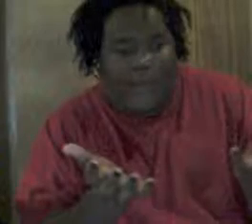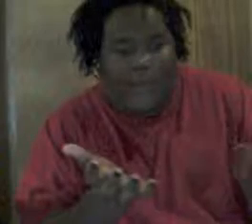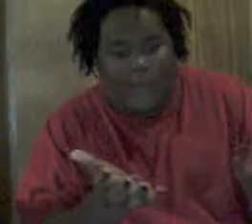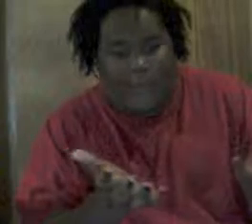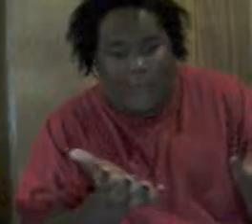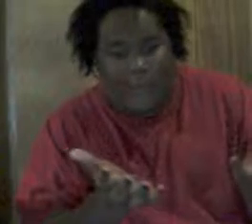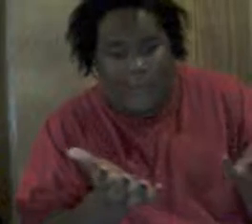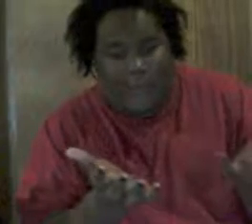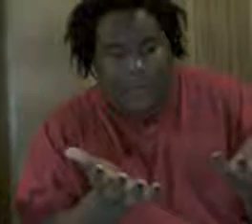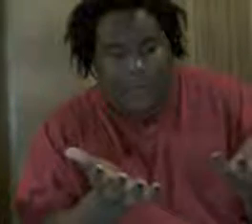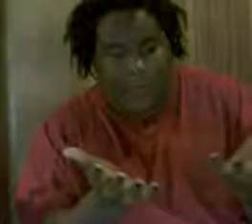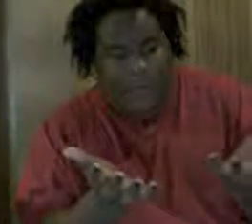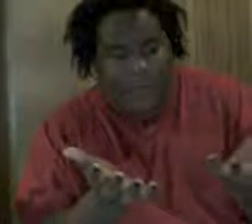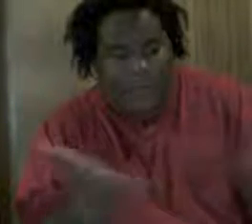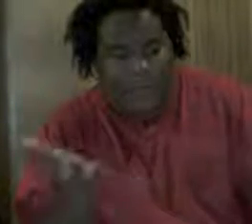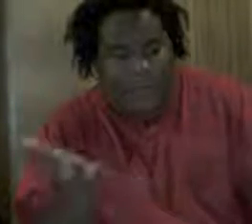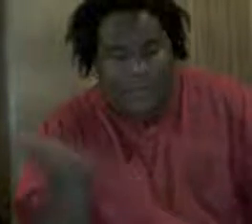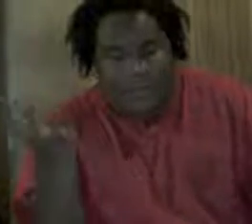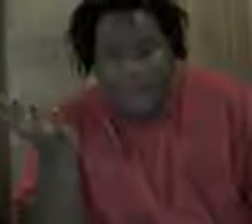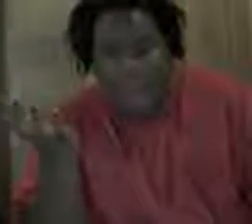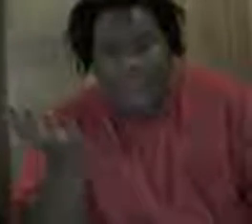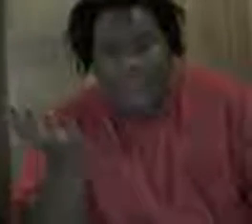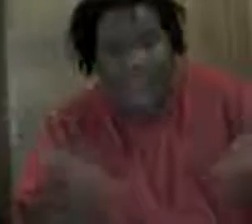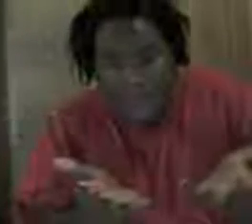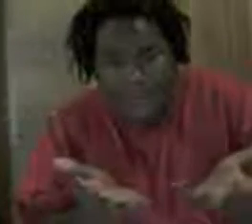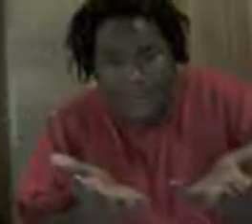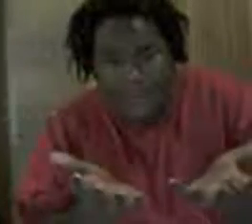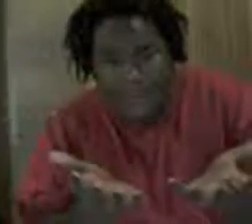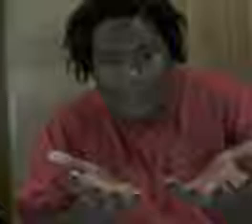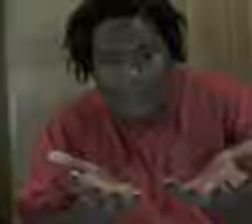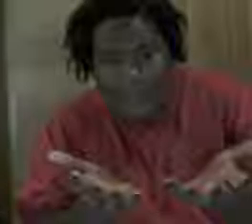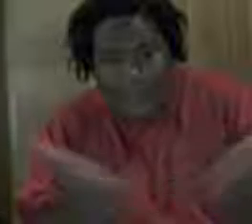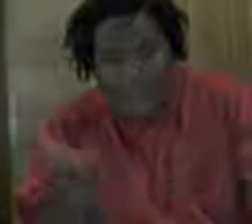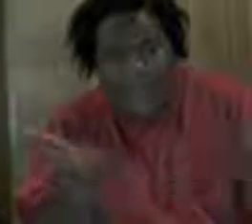month ago, stop, I mean, damn,